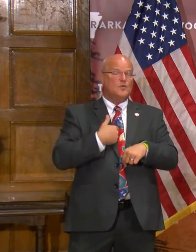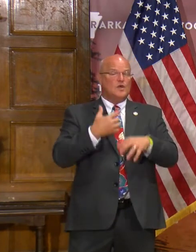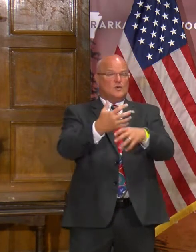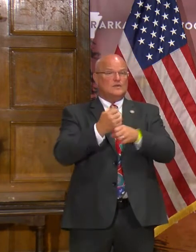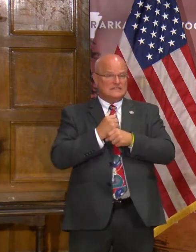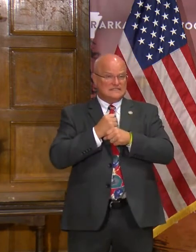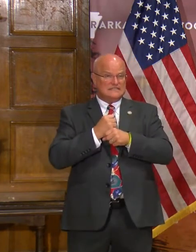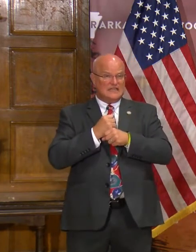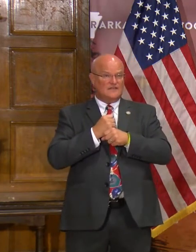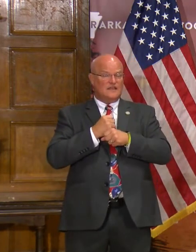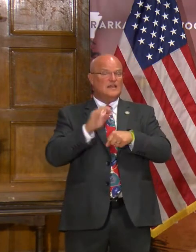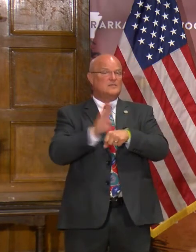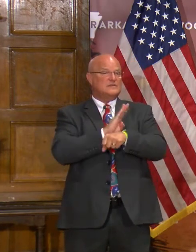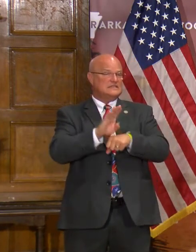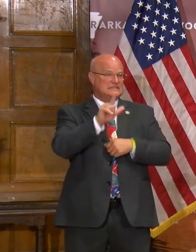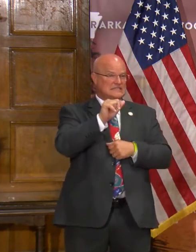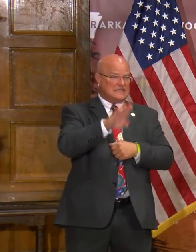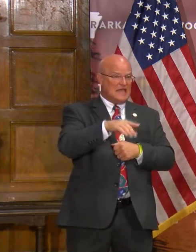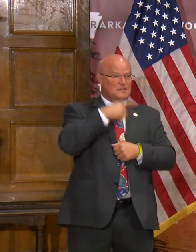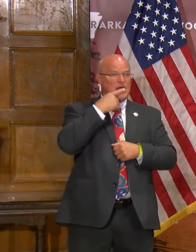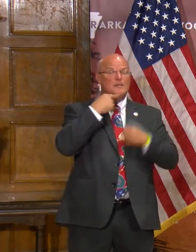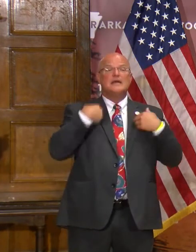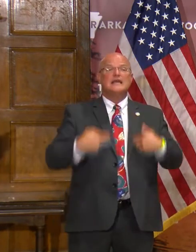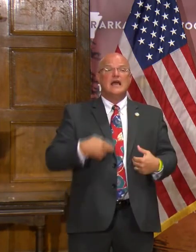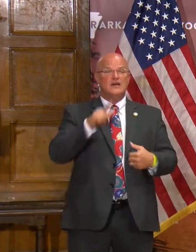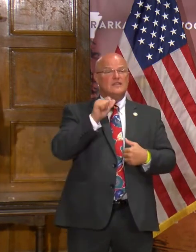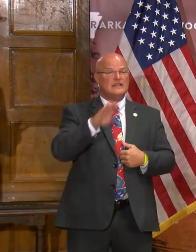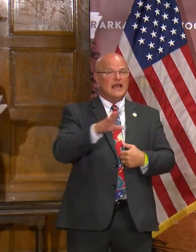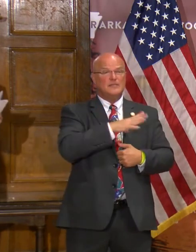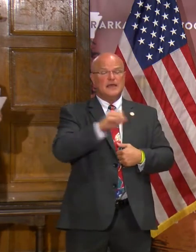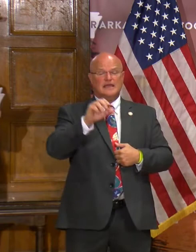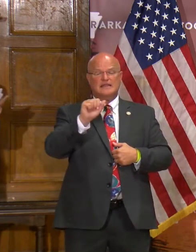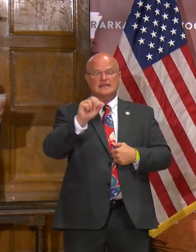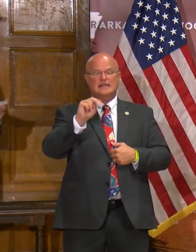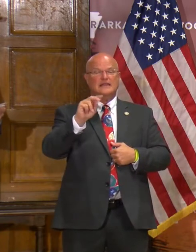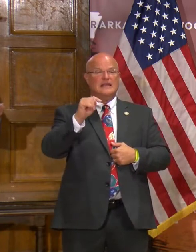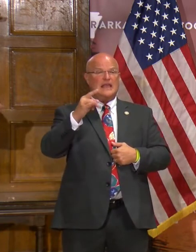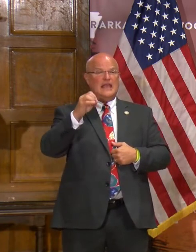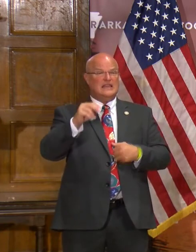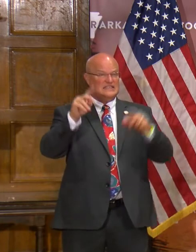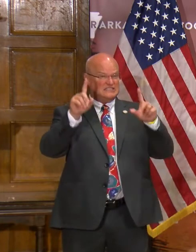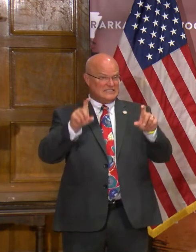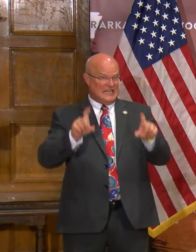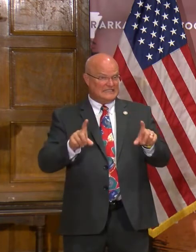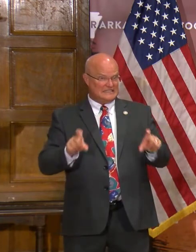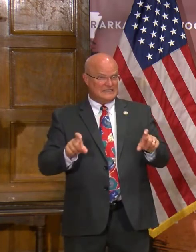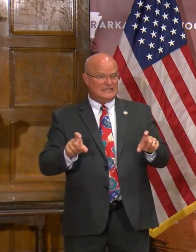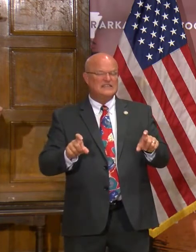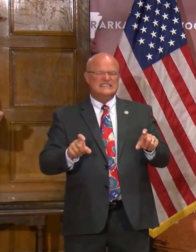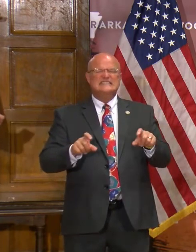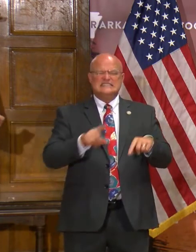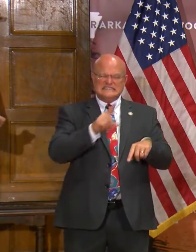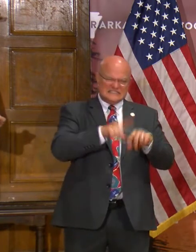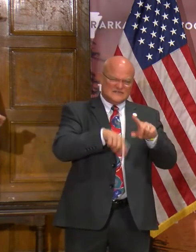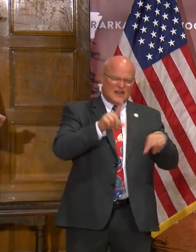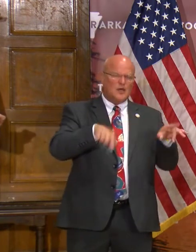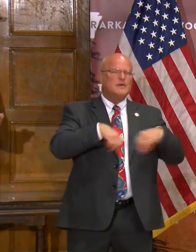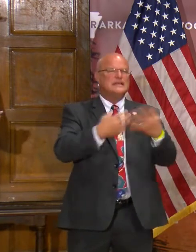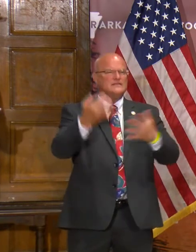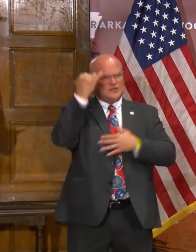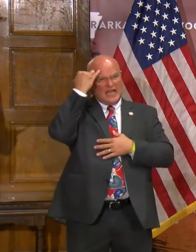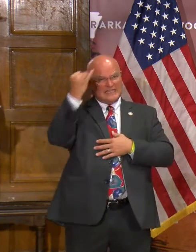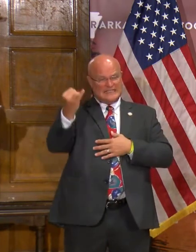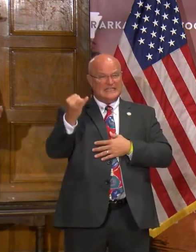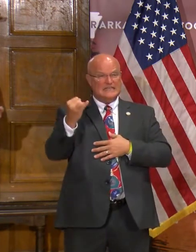receiving commercial lab, our public health lab, and the antigen testing. So there's variability there, but that's just to give you an